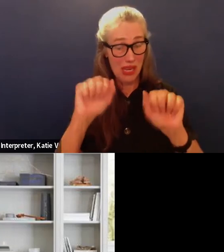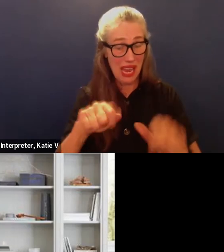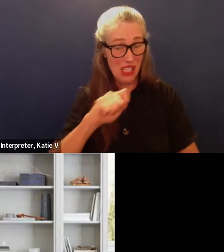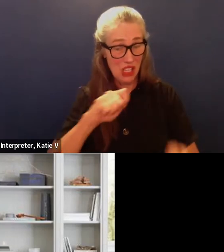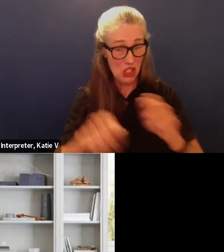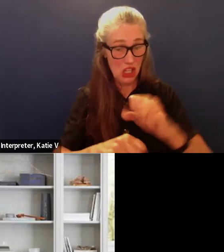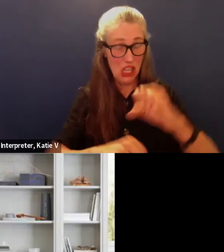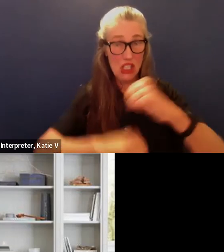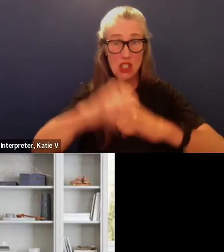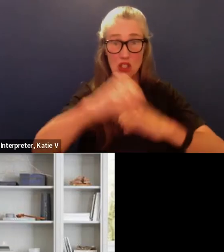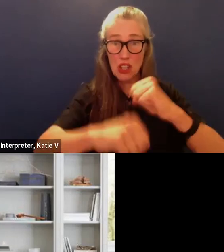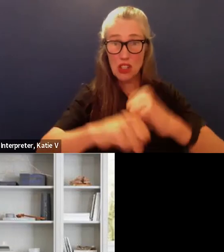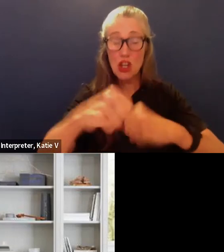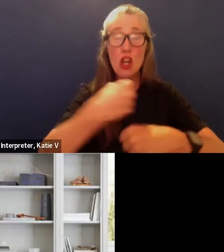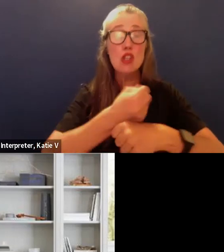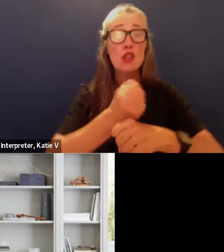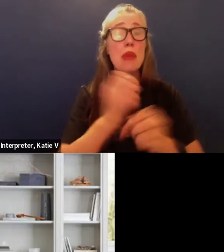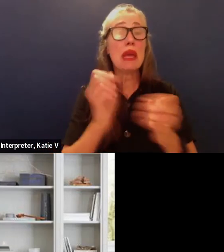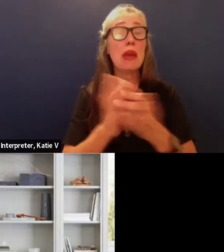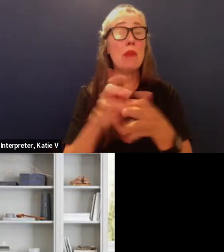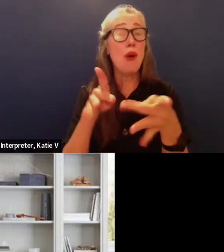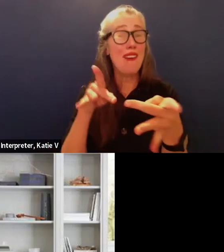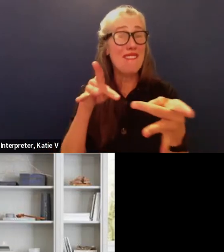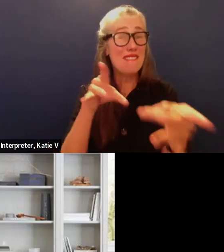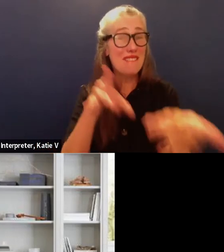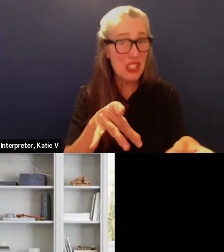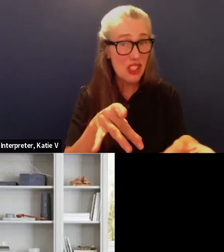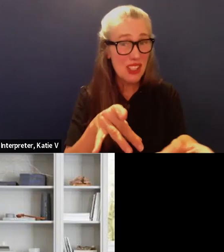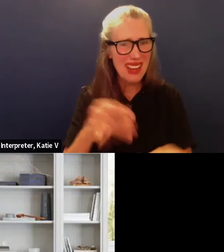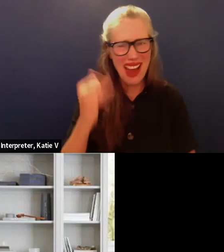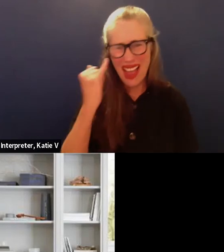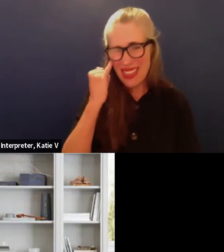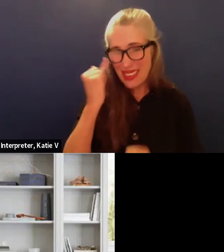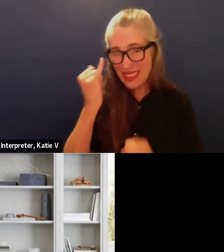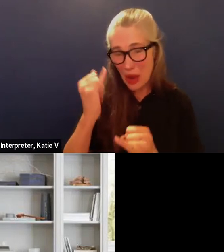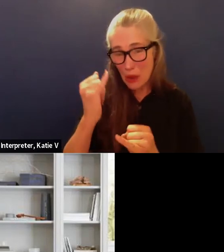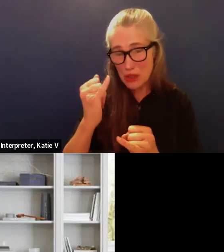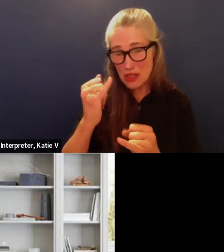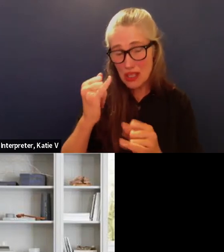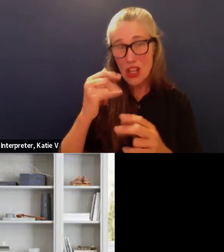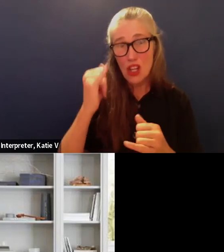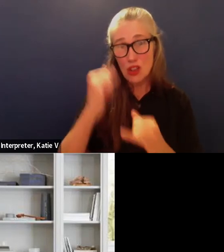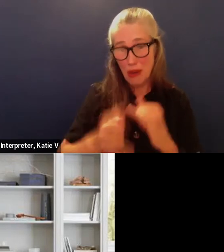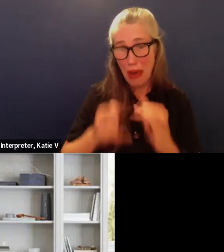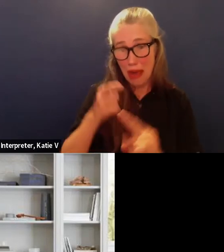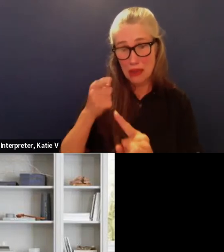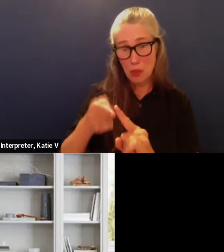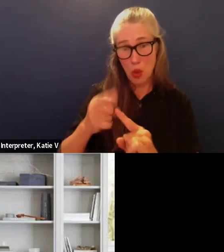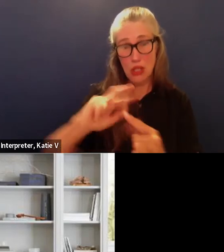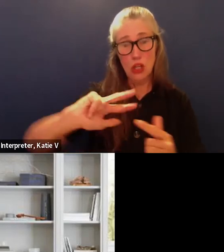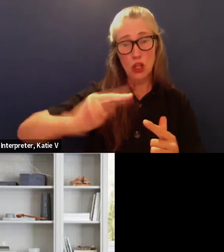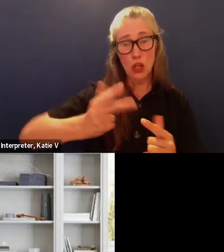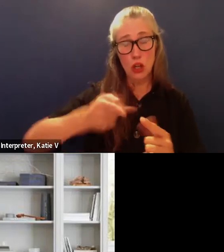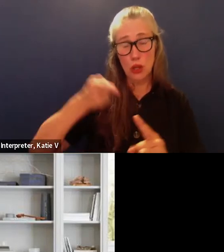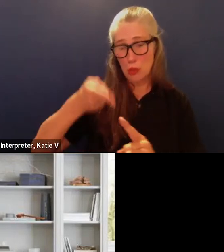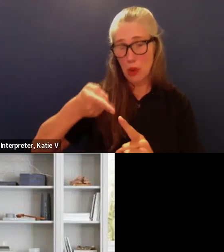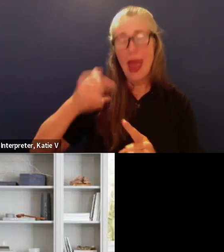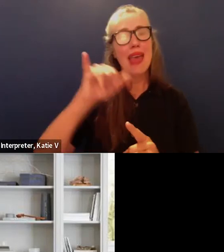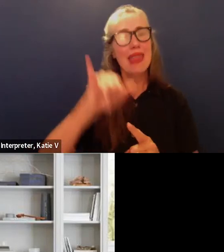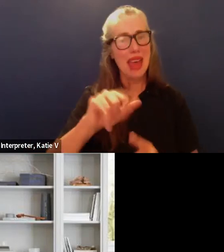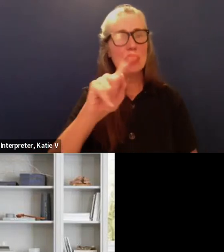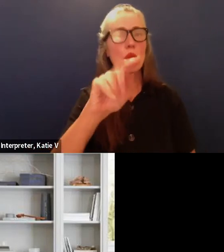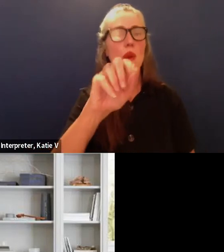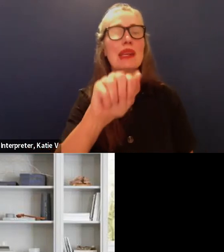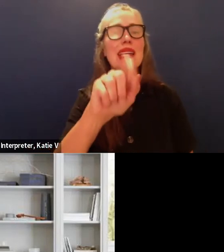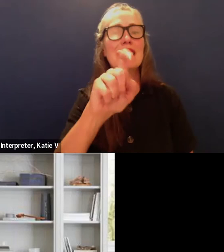efficient as possible i believe that was uh the third and final point so actually um that is what this tax levy resolution